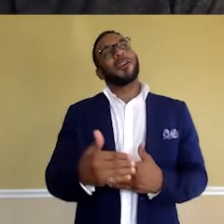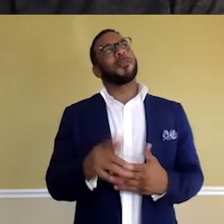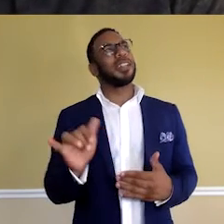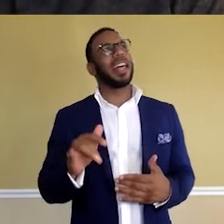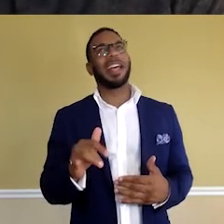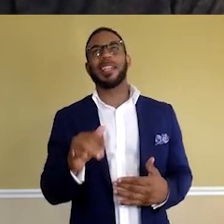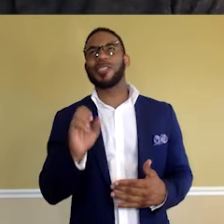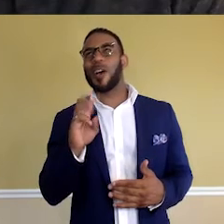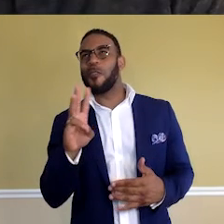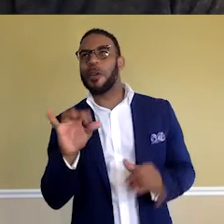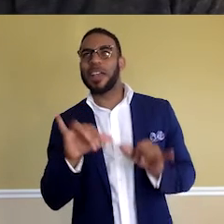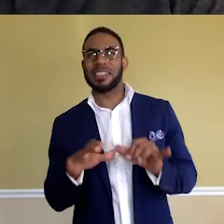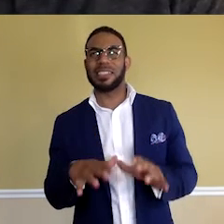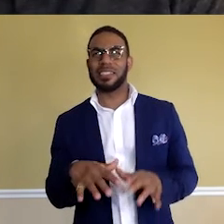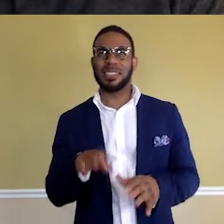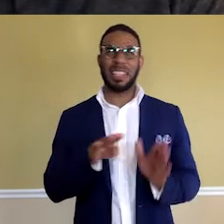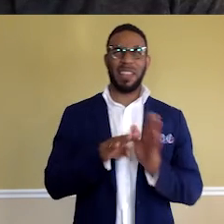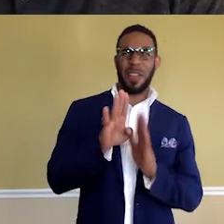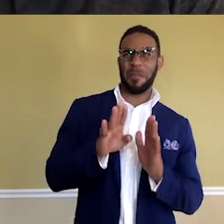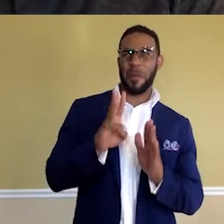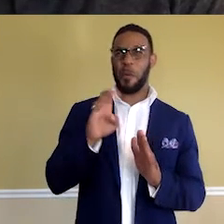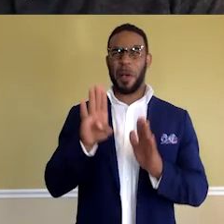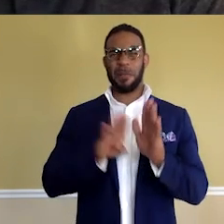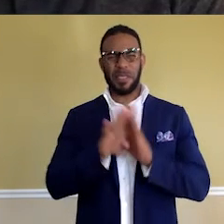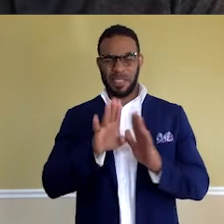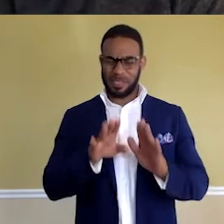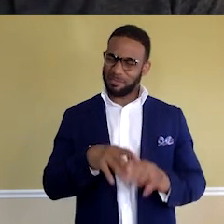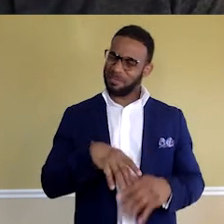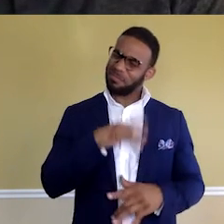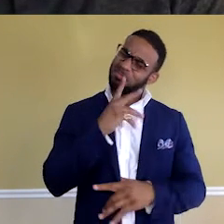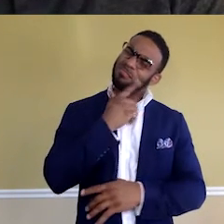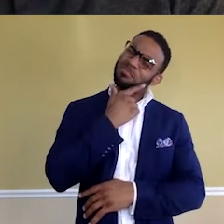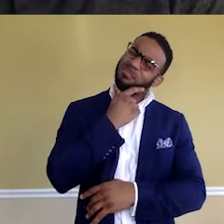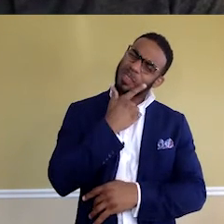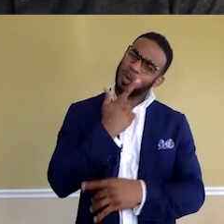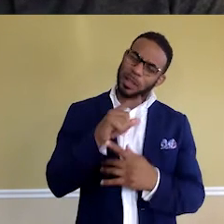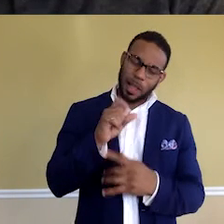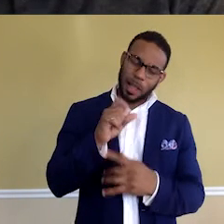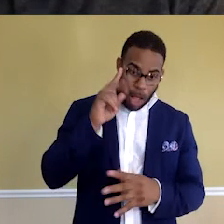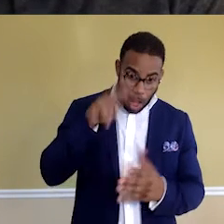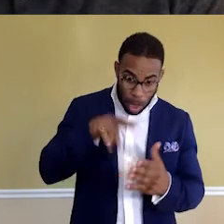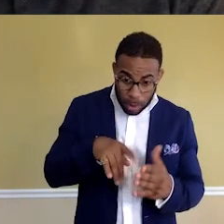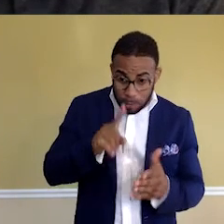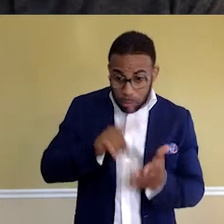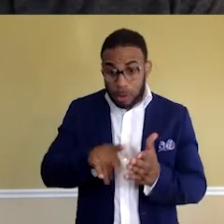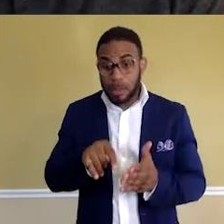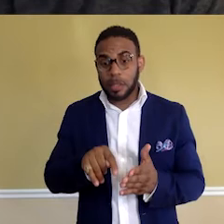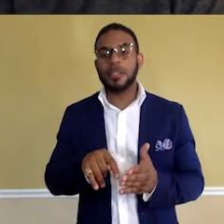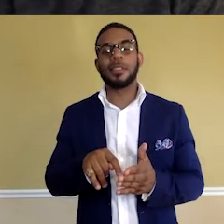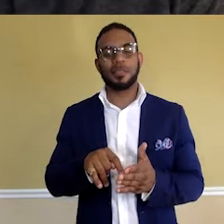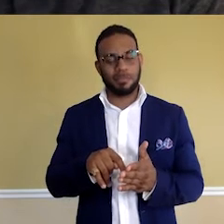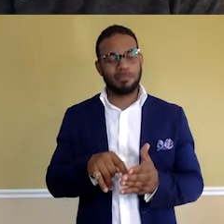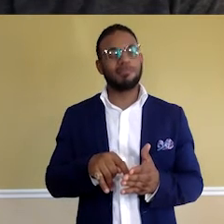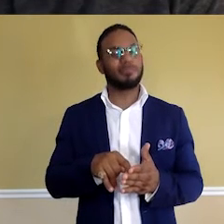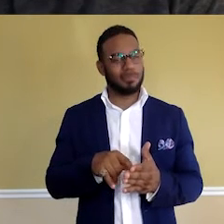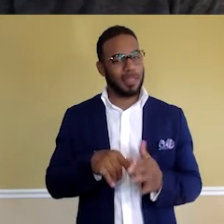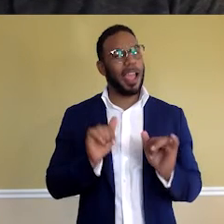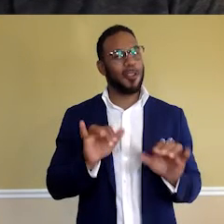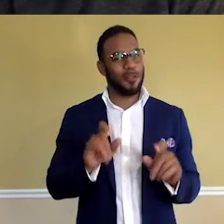software engineer, developer, web developer. And I was like, what's that? Looked it up, checked it out. And I said, I can do this. I just started hitting